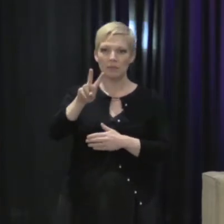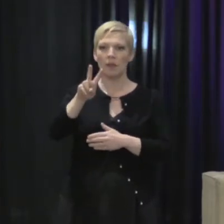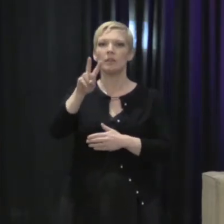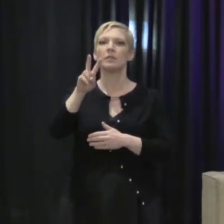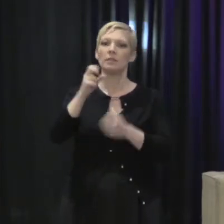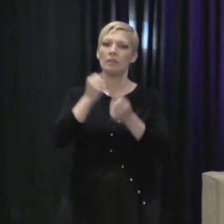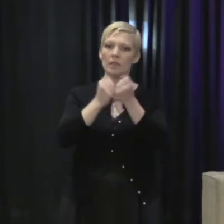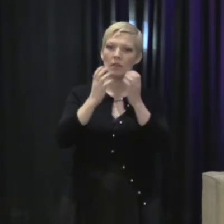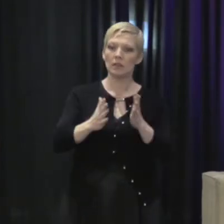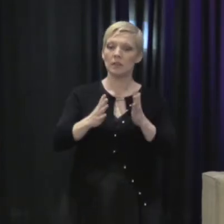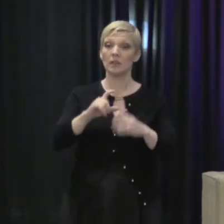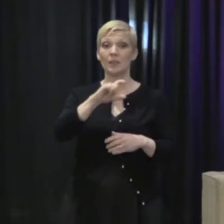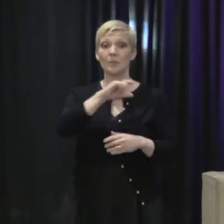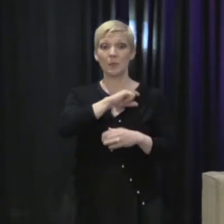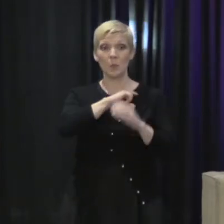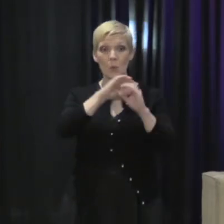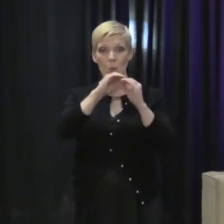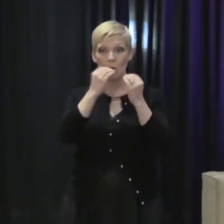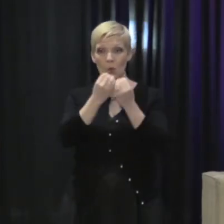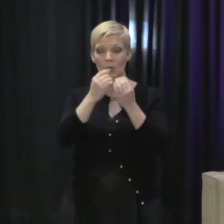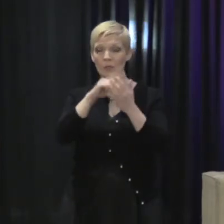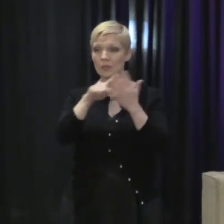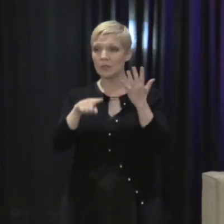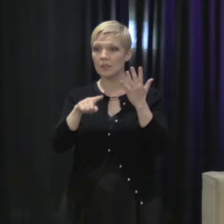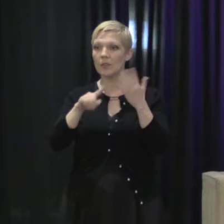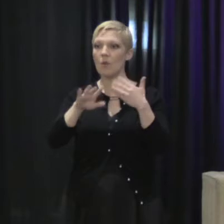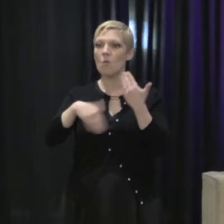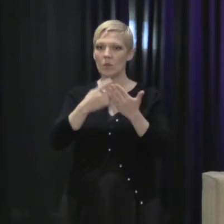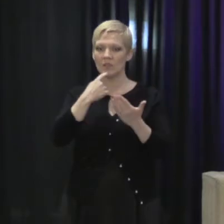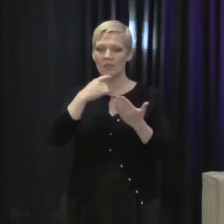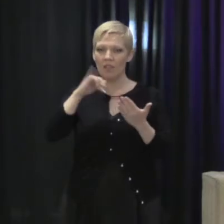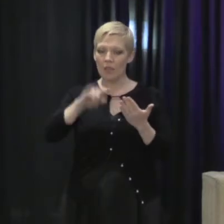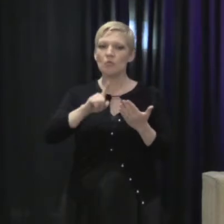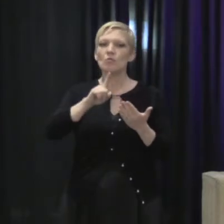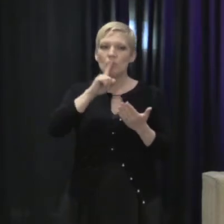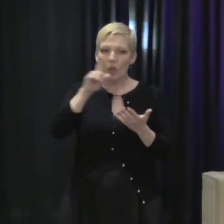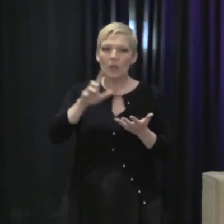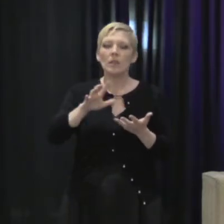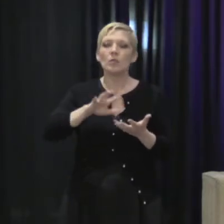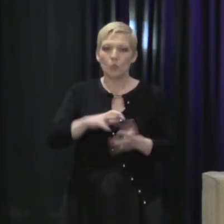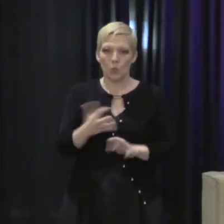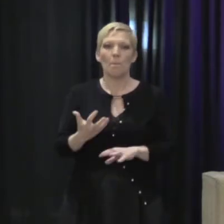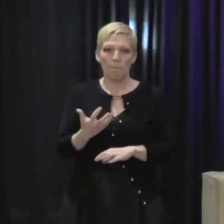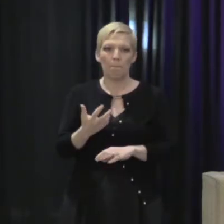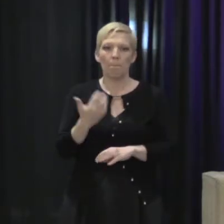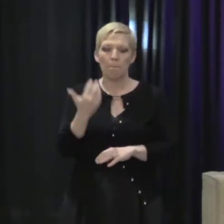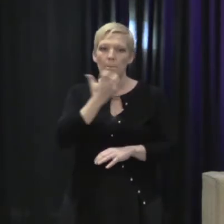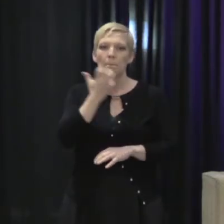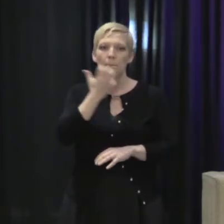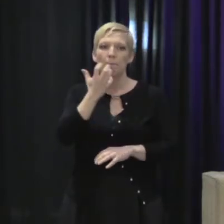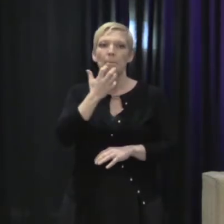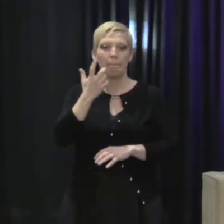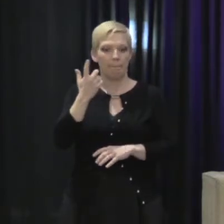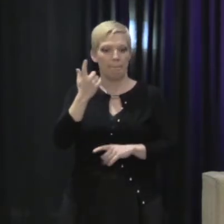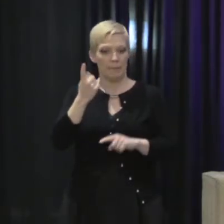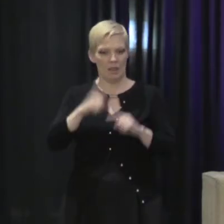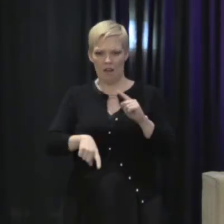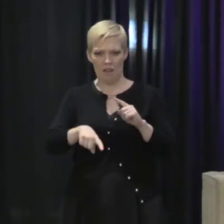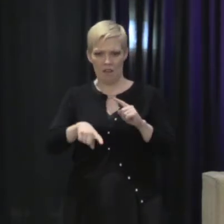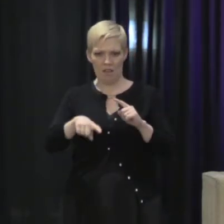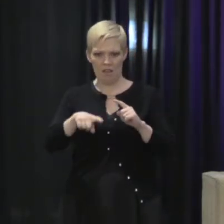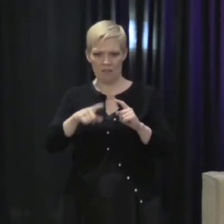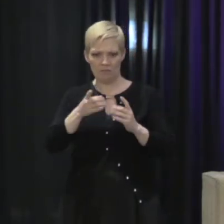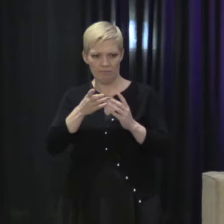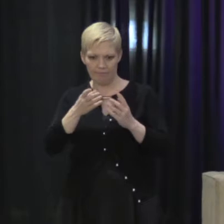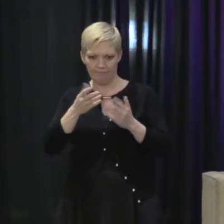to police organizations, who all said, this is really screwed up. This can't stand the lower court rulings. And